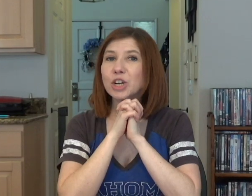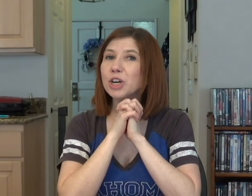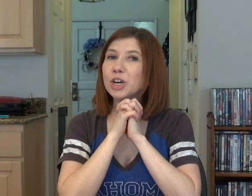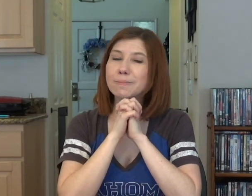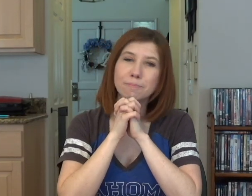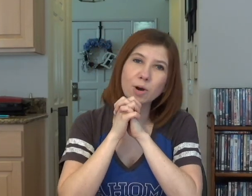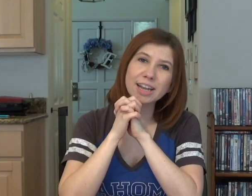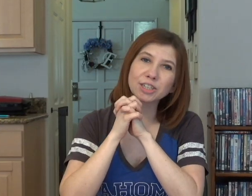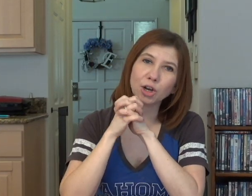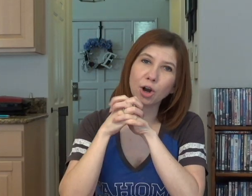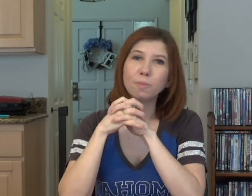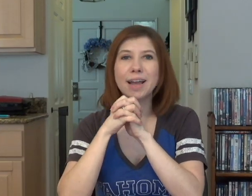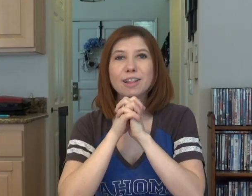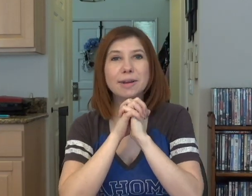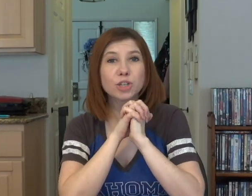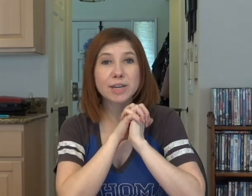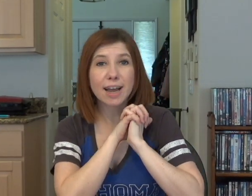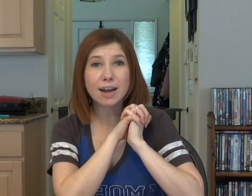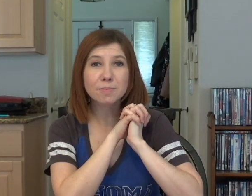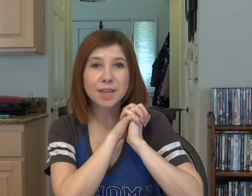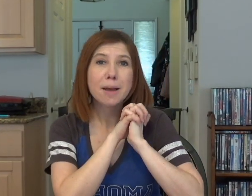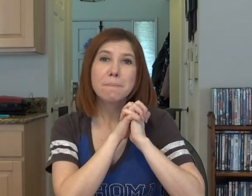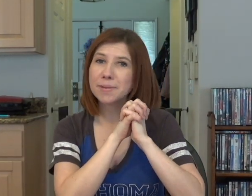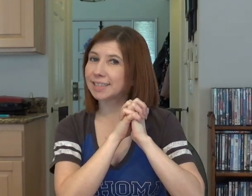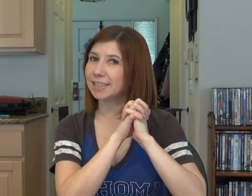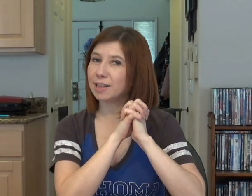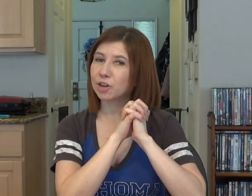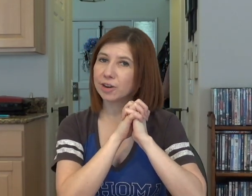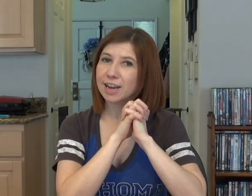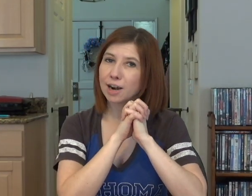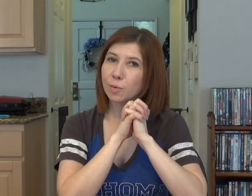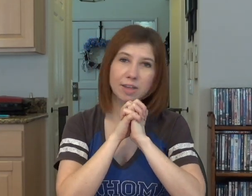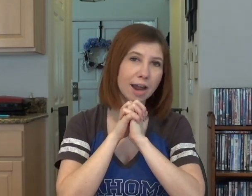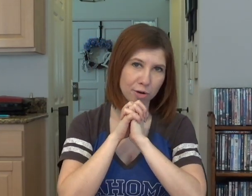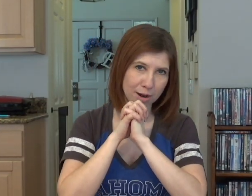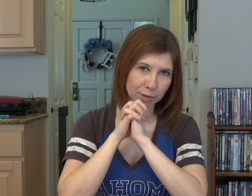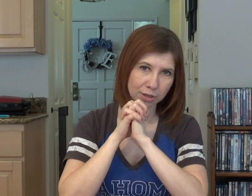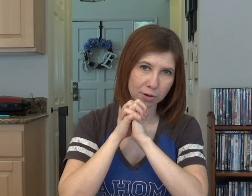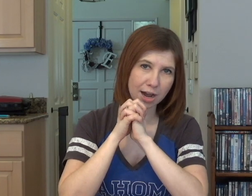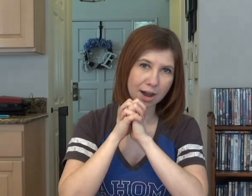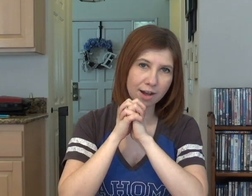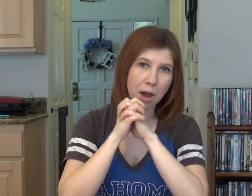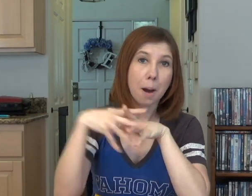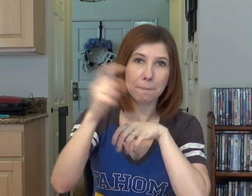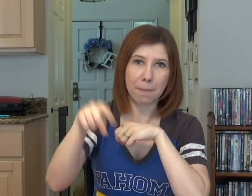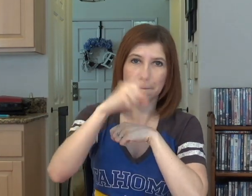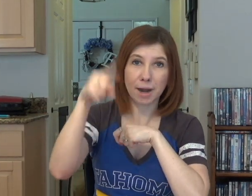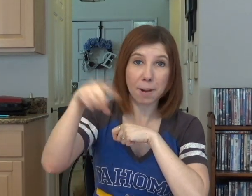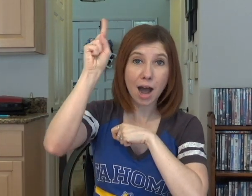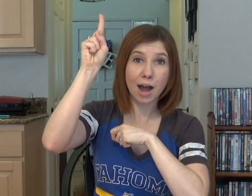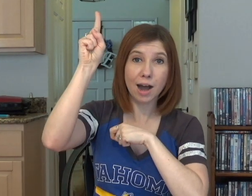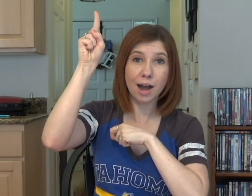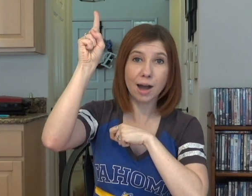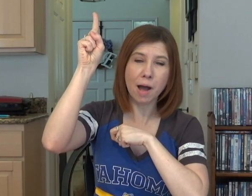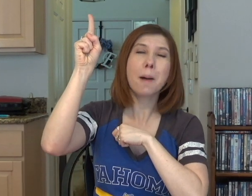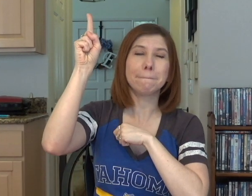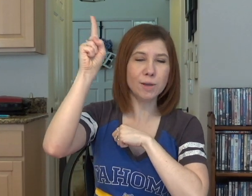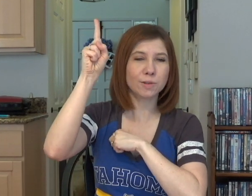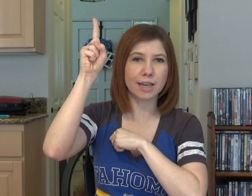Good morning, Tahoma Elementary Cubs. Mrs. Ethier here with another episode of Bump Bada Bump Music